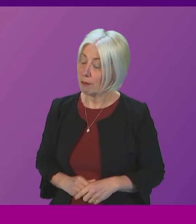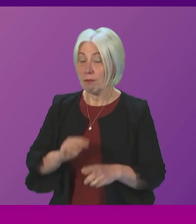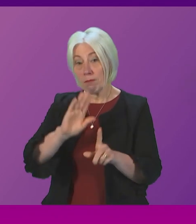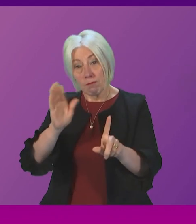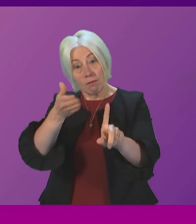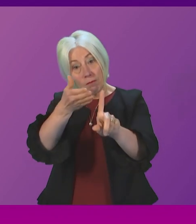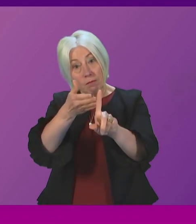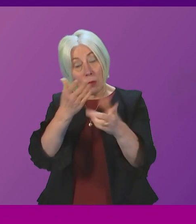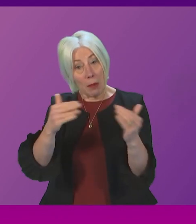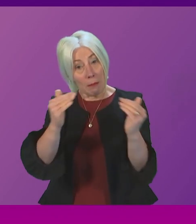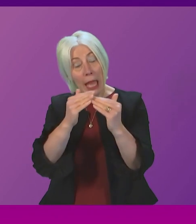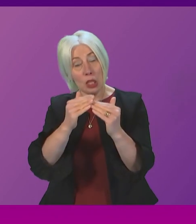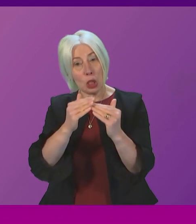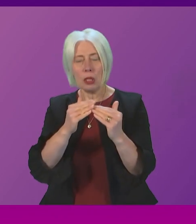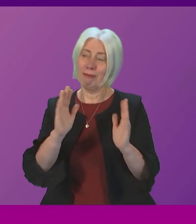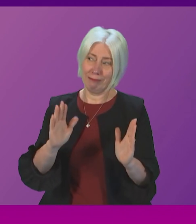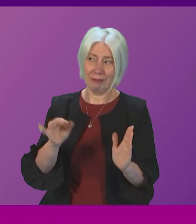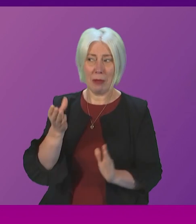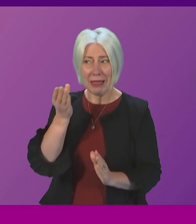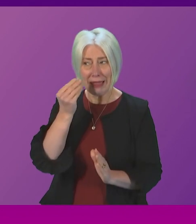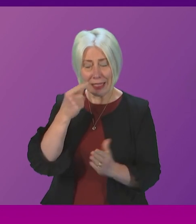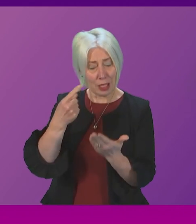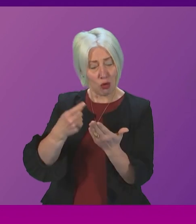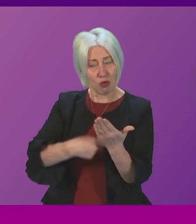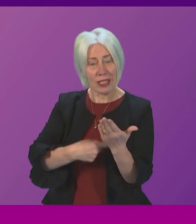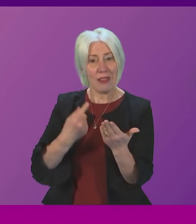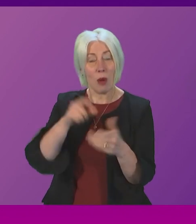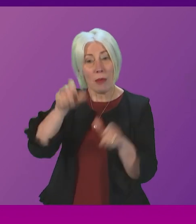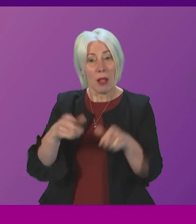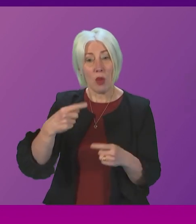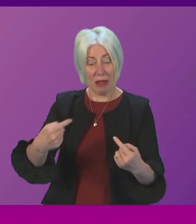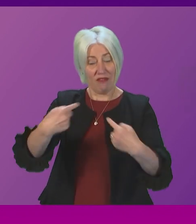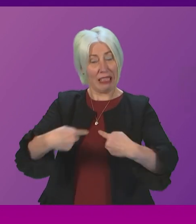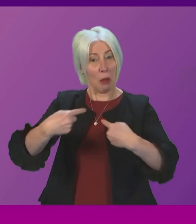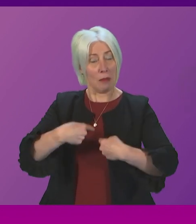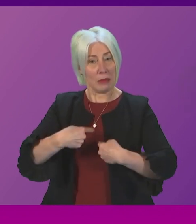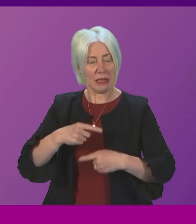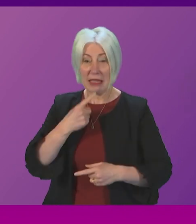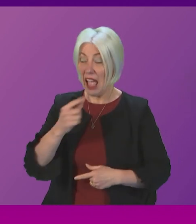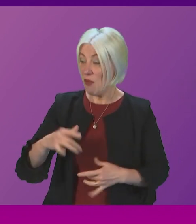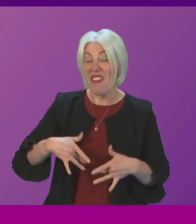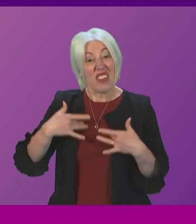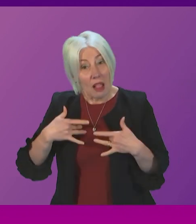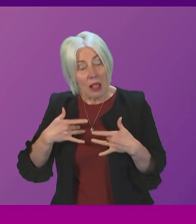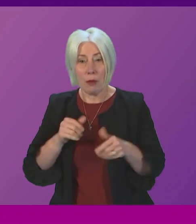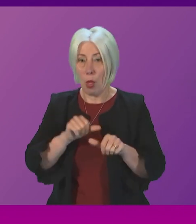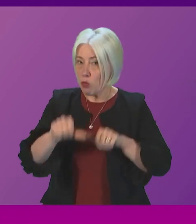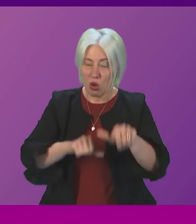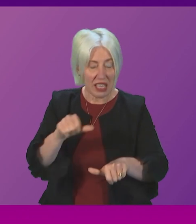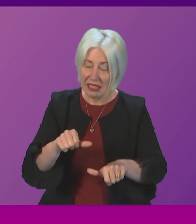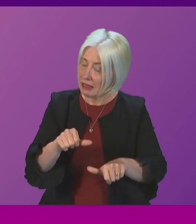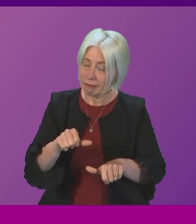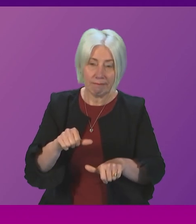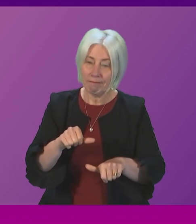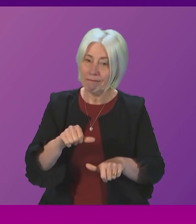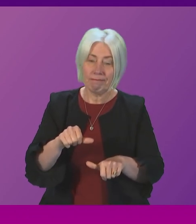has been met I suggest he listens to and reads the testimony of the victims about how they feel about the process because this bill